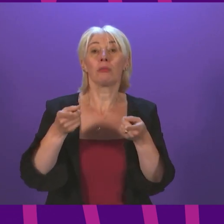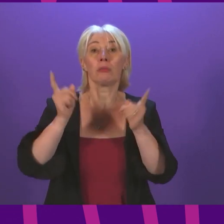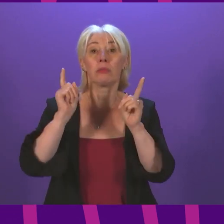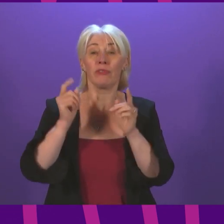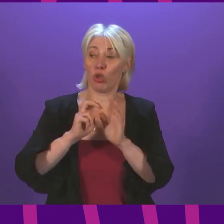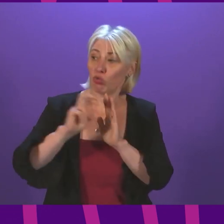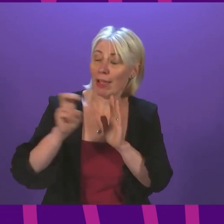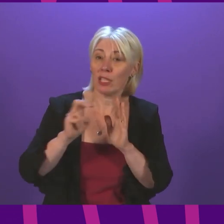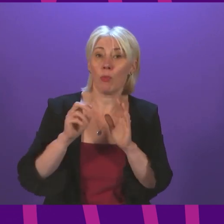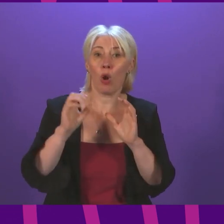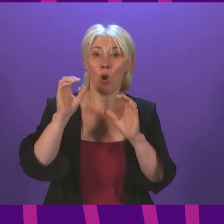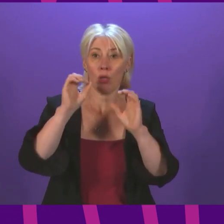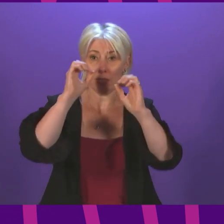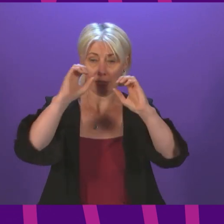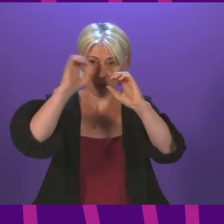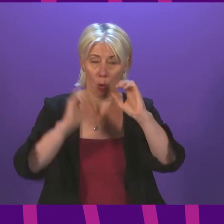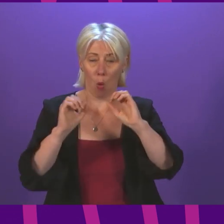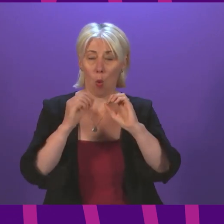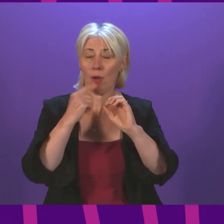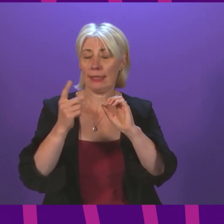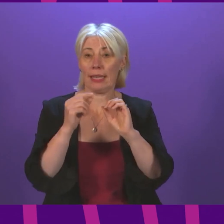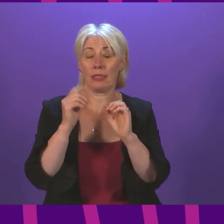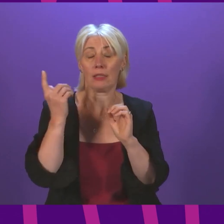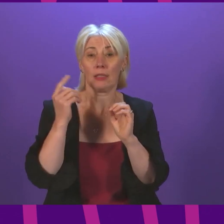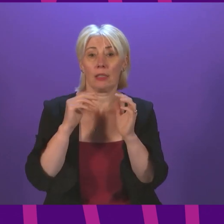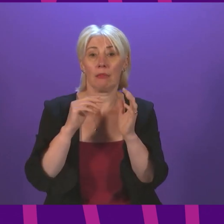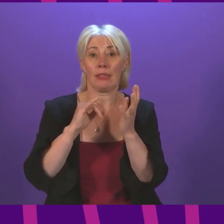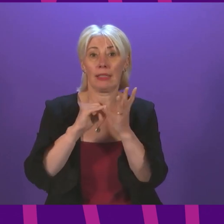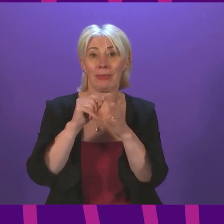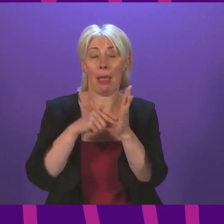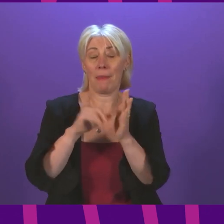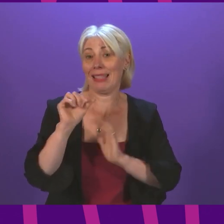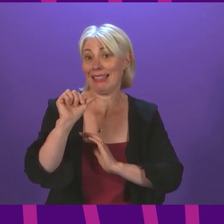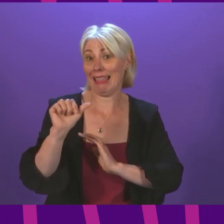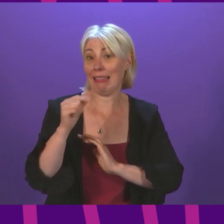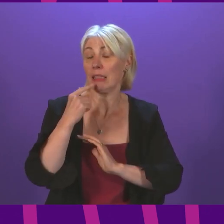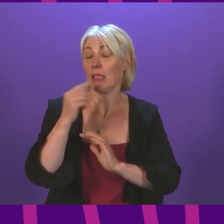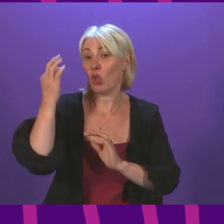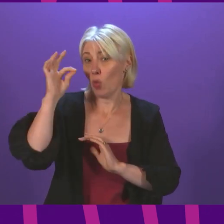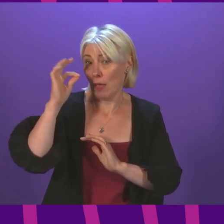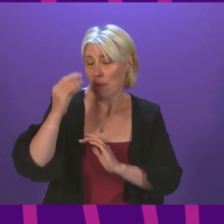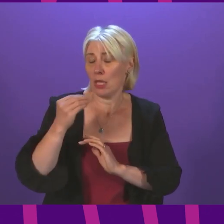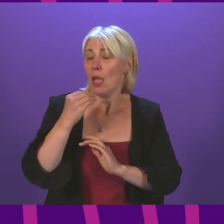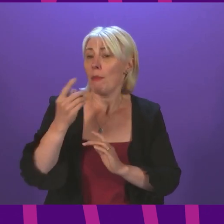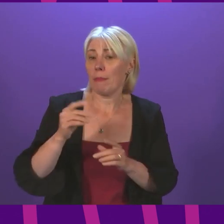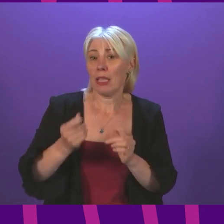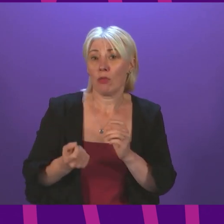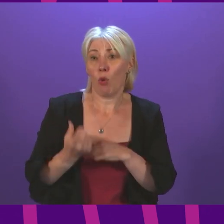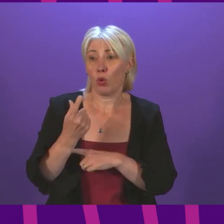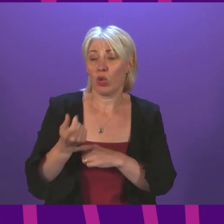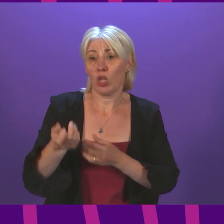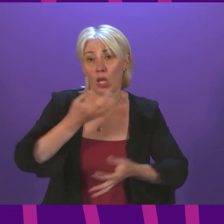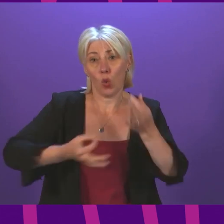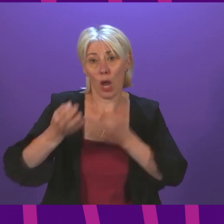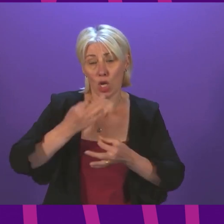Transport explained the background to the motion in his letter of 6 September to the Netzet Committee. The Committee had the opportunity to ask questions then and didn't raise any.